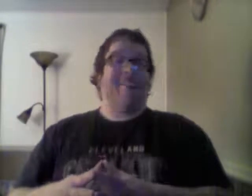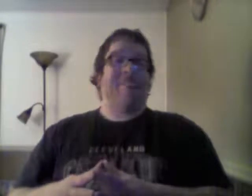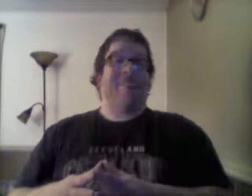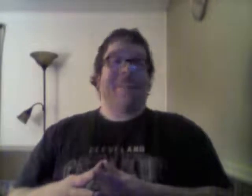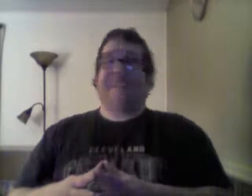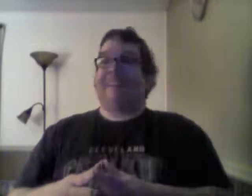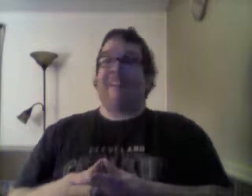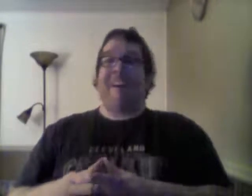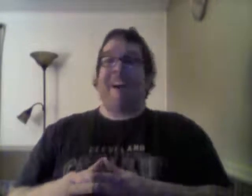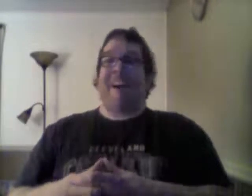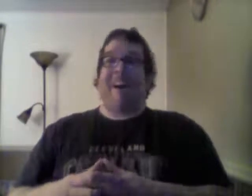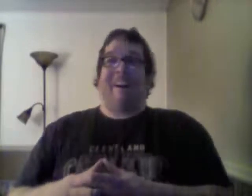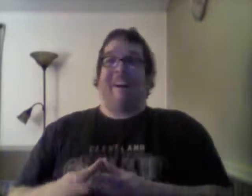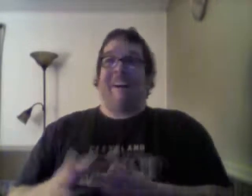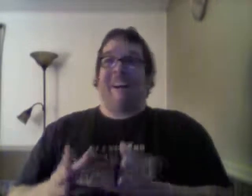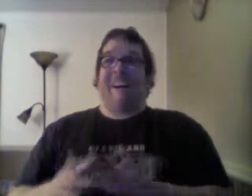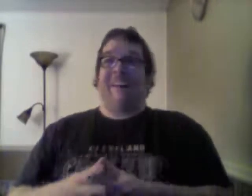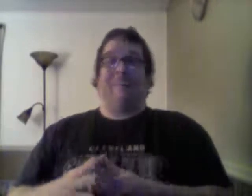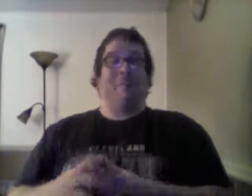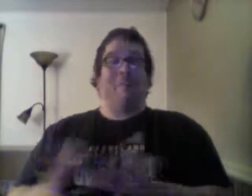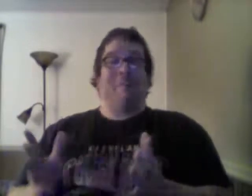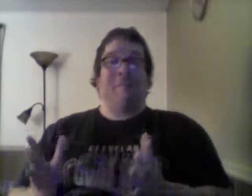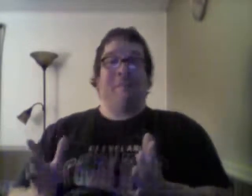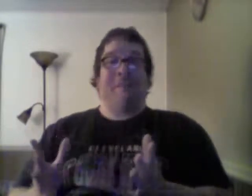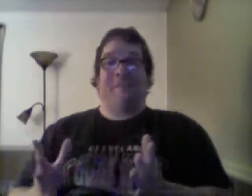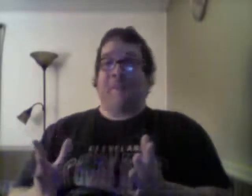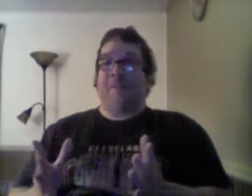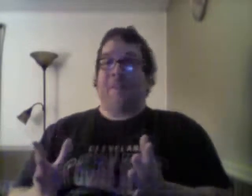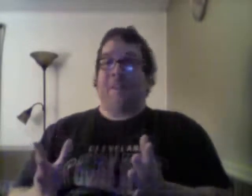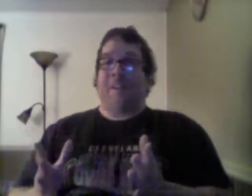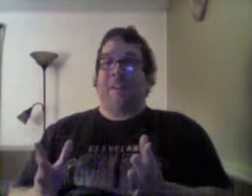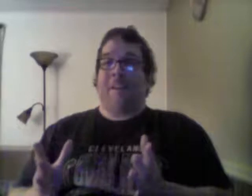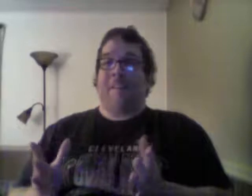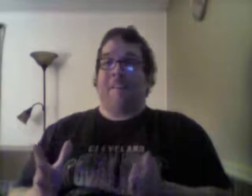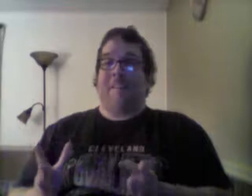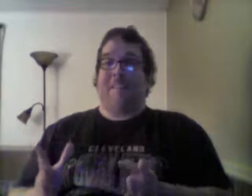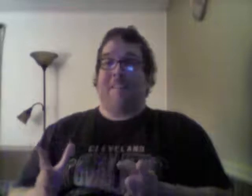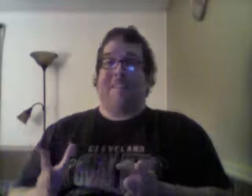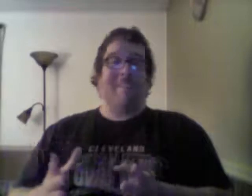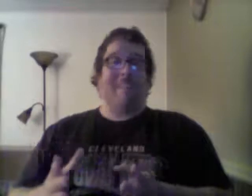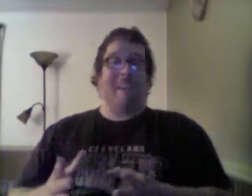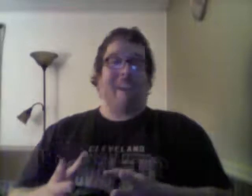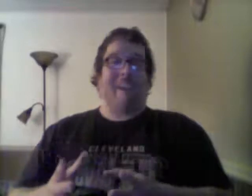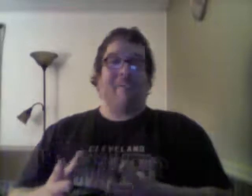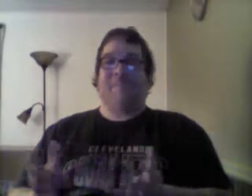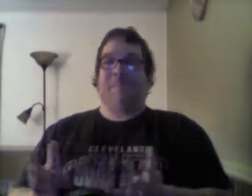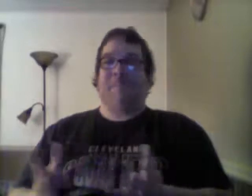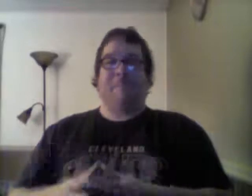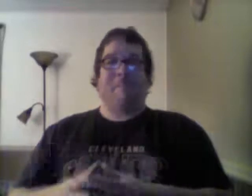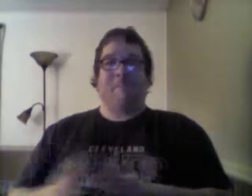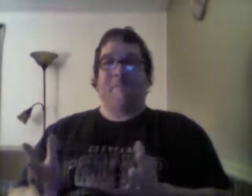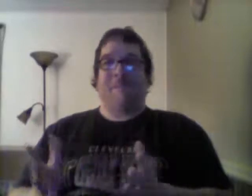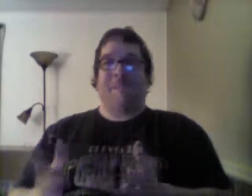this movie. I don't know if I'm in the minority on it. It kind of sounds like I am. But, you know what? Fuck it.